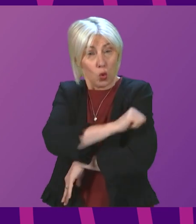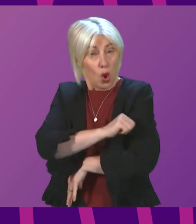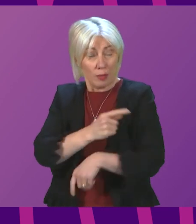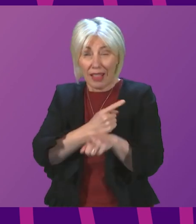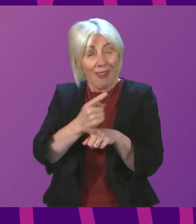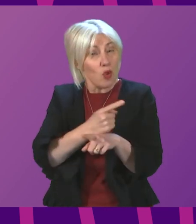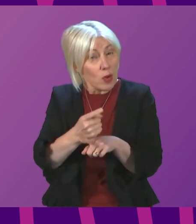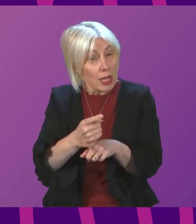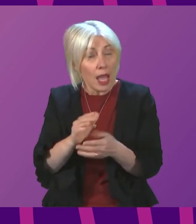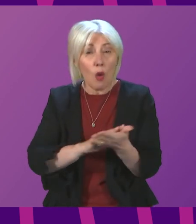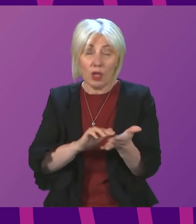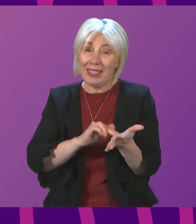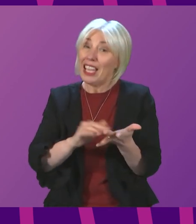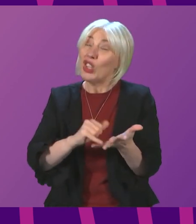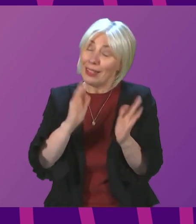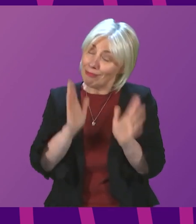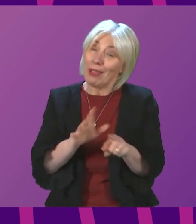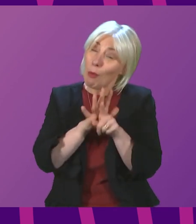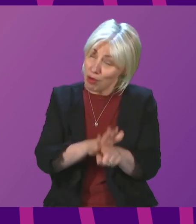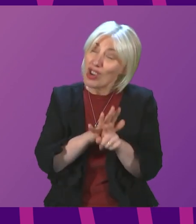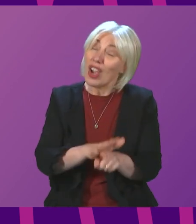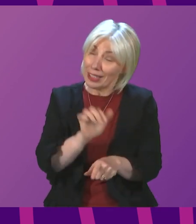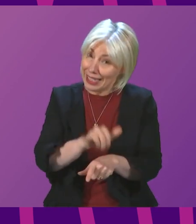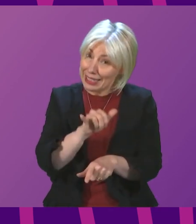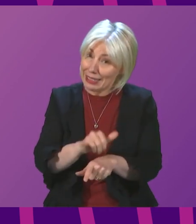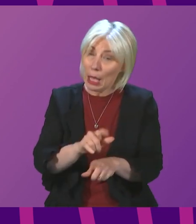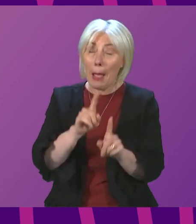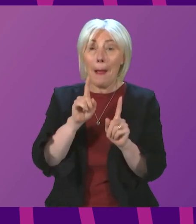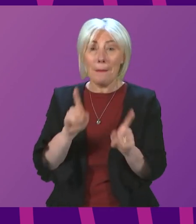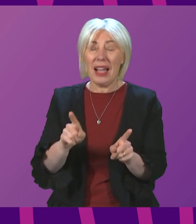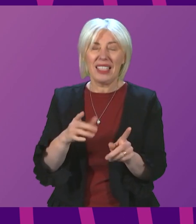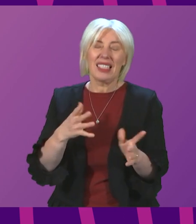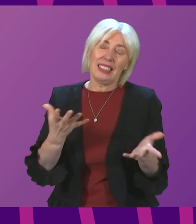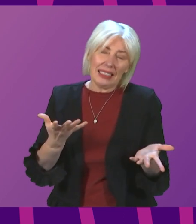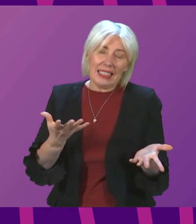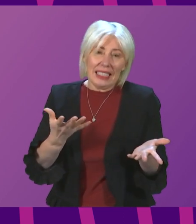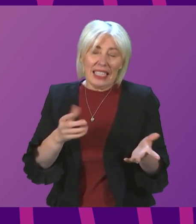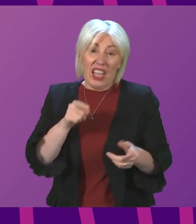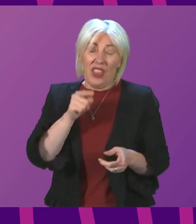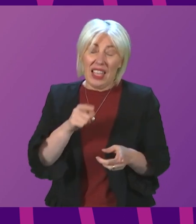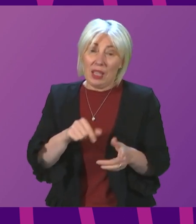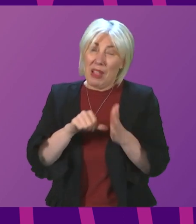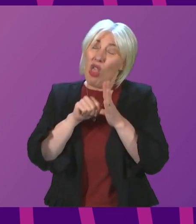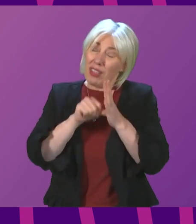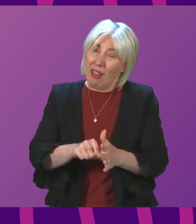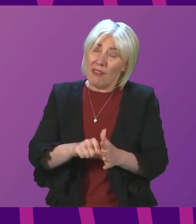is still under immense pressure. We can say, without fear of contradiction, think, that this is the toughest winter the NHS has